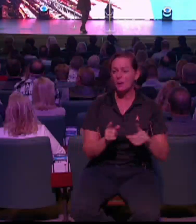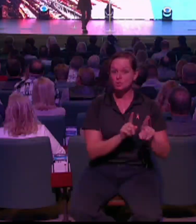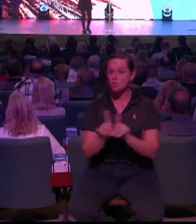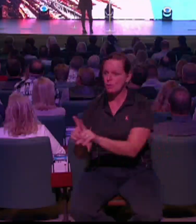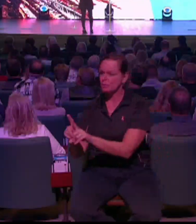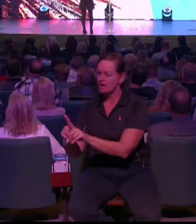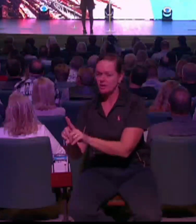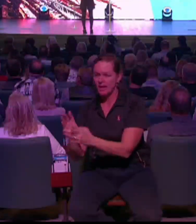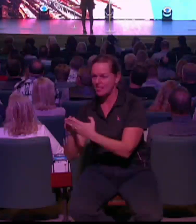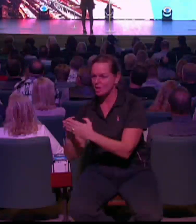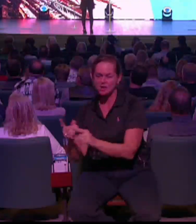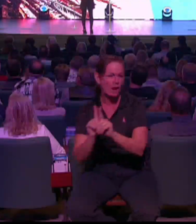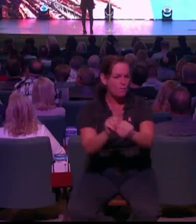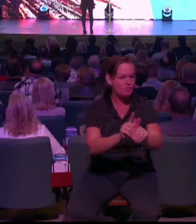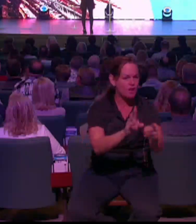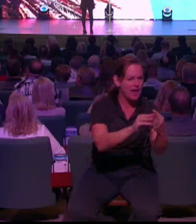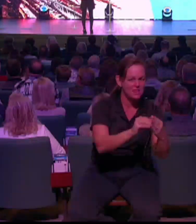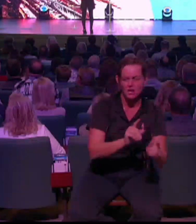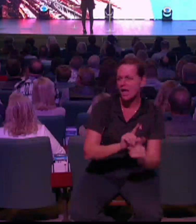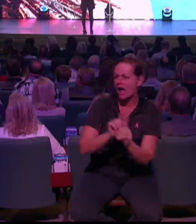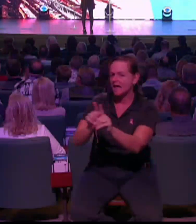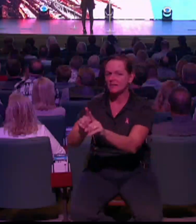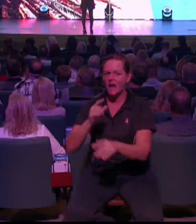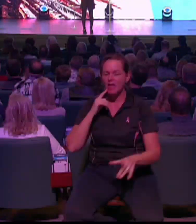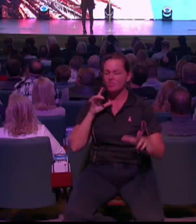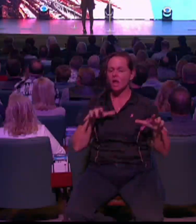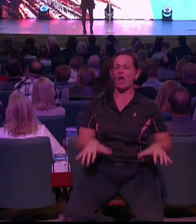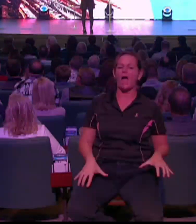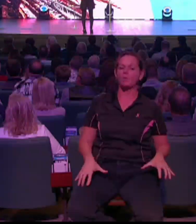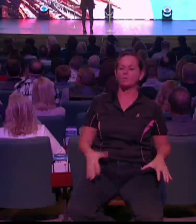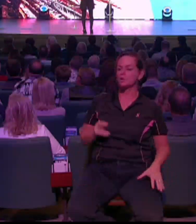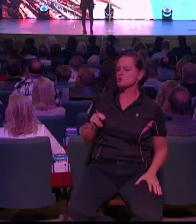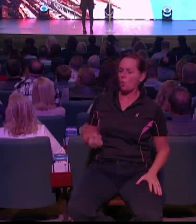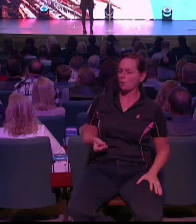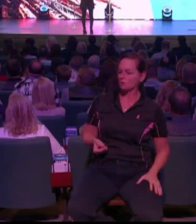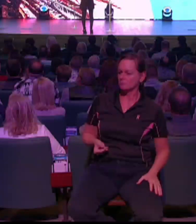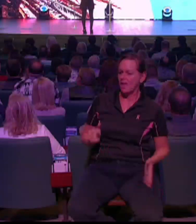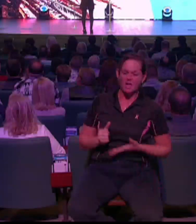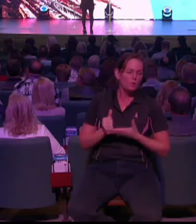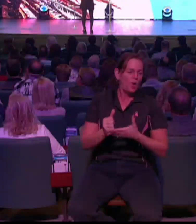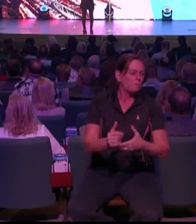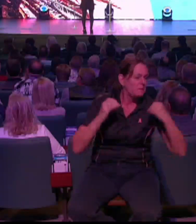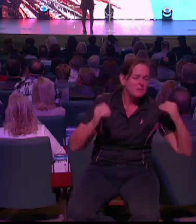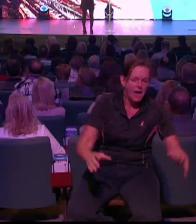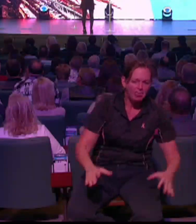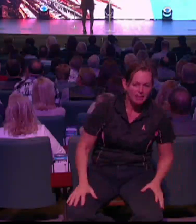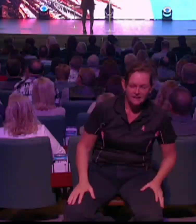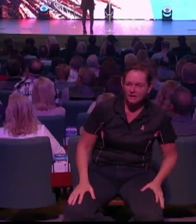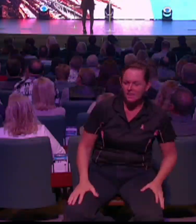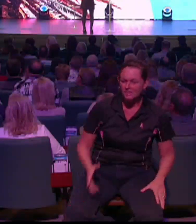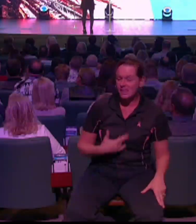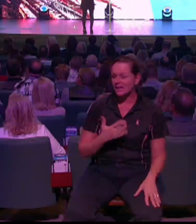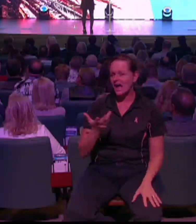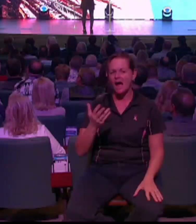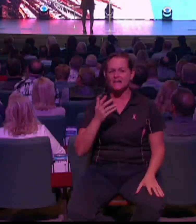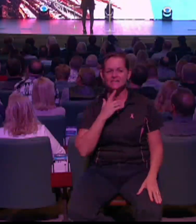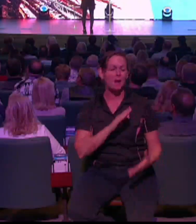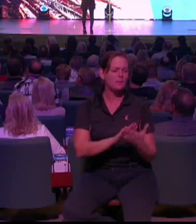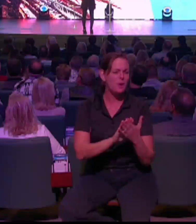quick that I was utterly useless. Like, I made the fatal error of complimenting something. They had made